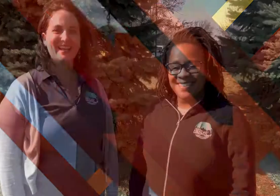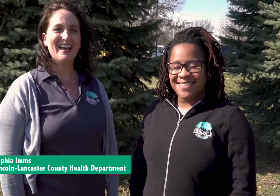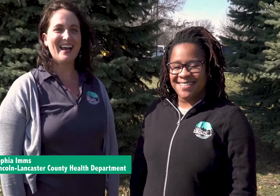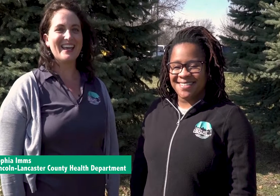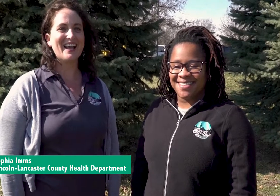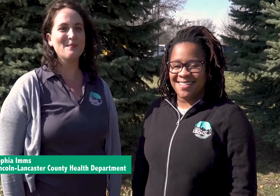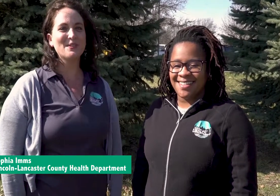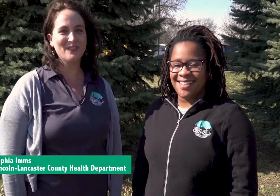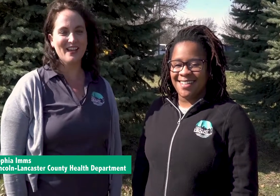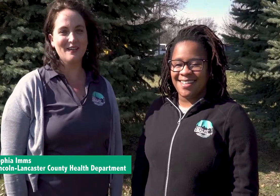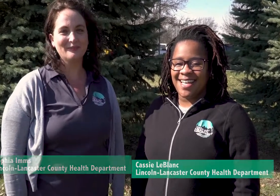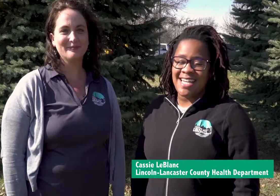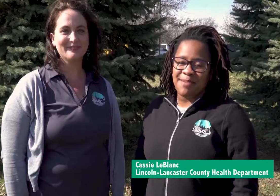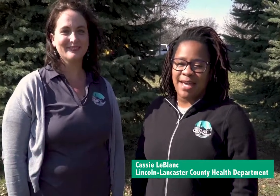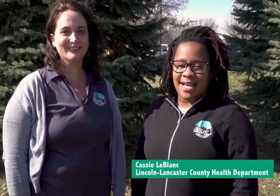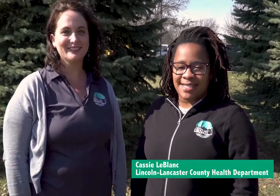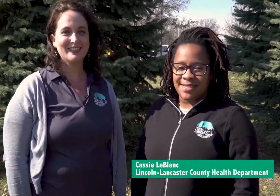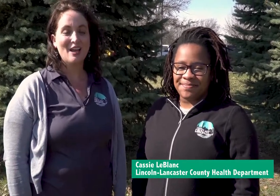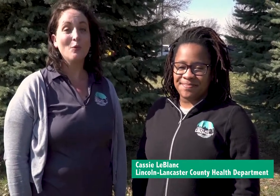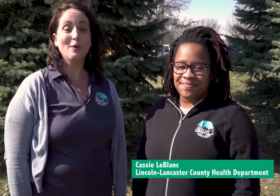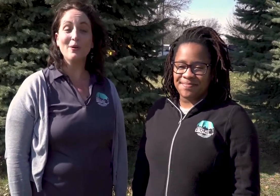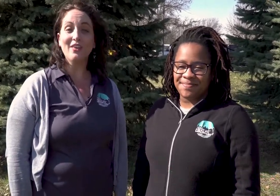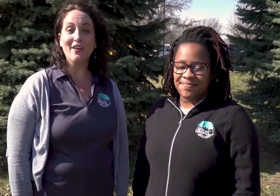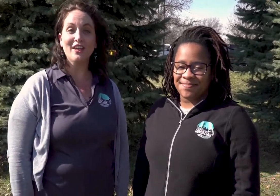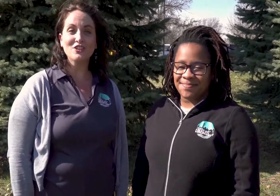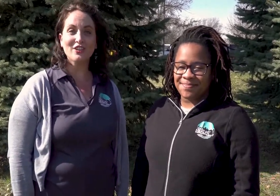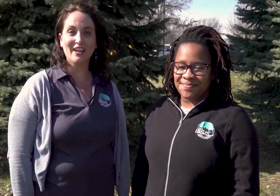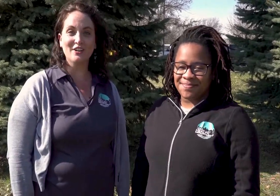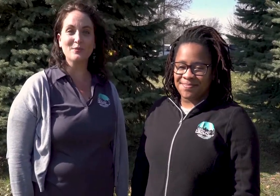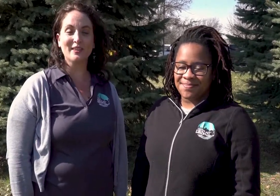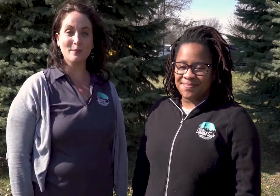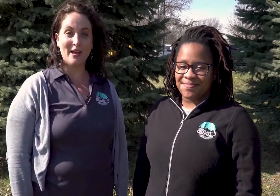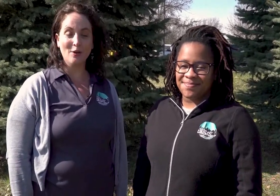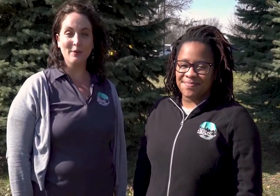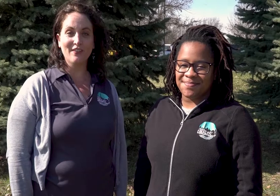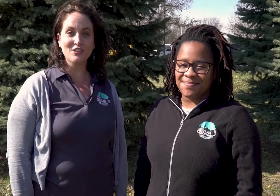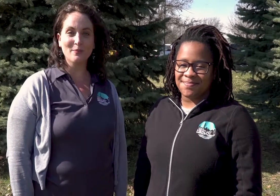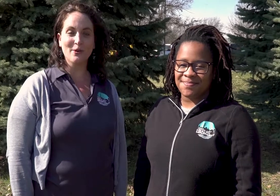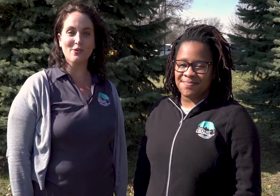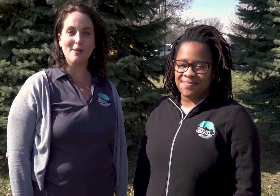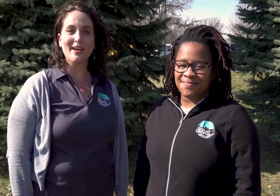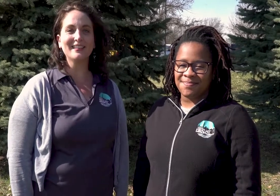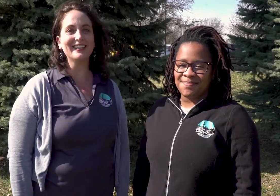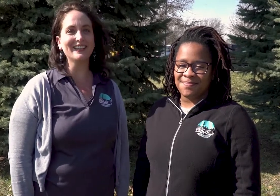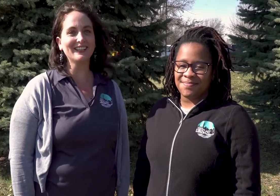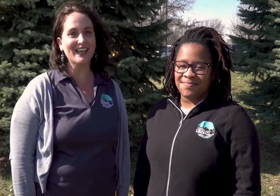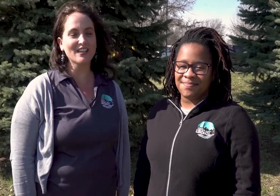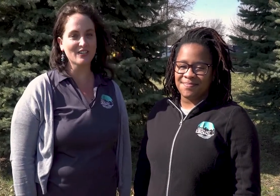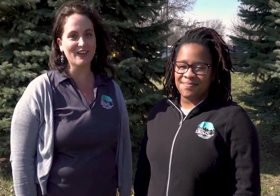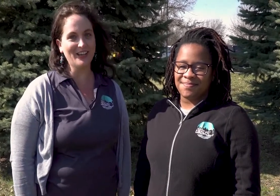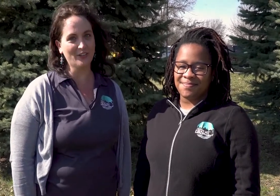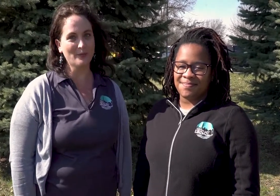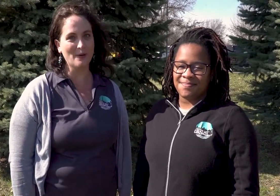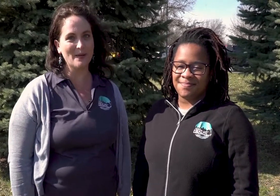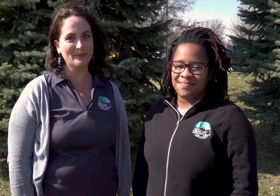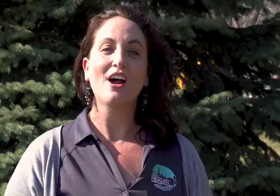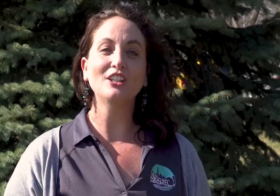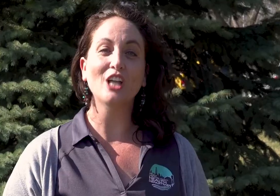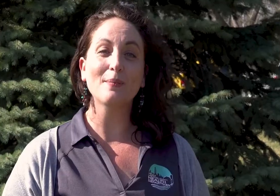Hi, I'm Sophia. And I'm Cassie. We're both health educators with the Tobacco Prevention Program at the Lincoln and Lancaster County Health Department. Our job